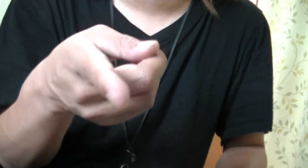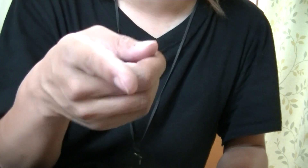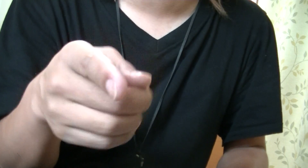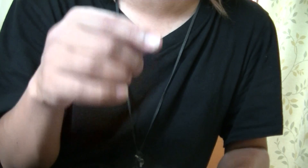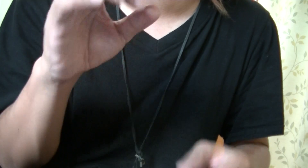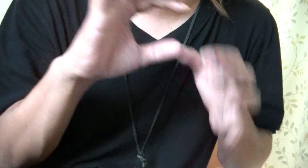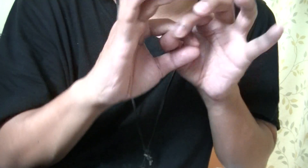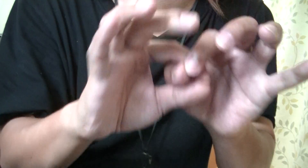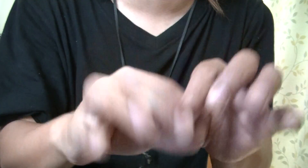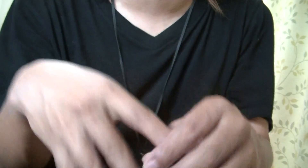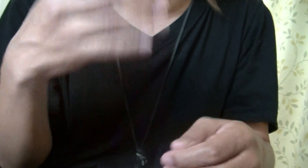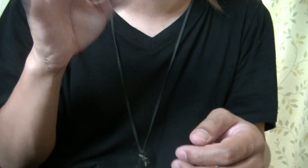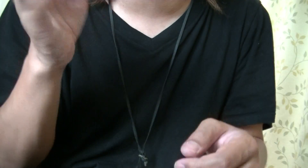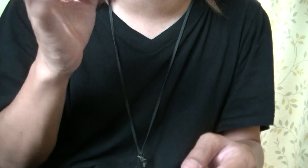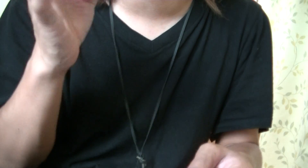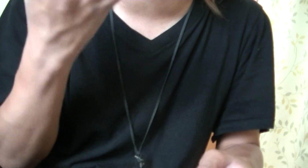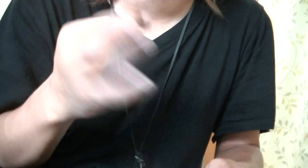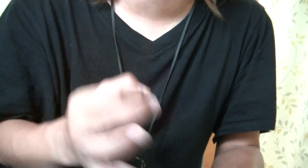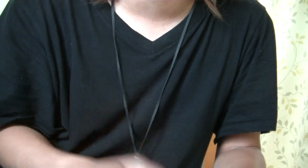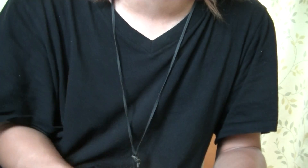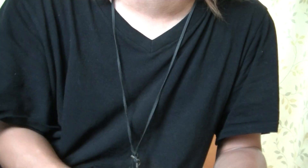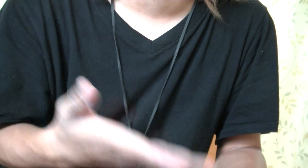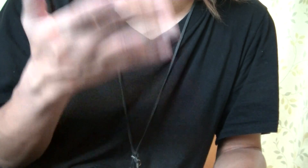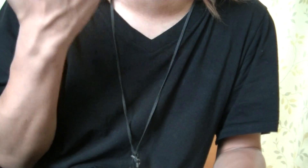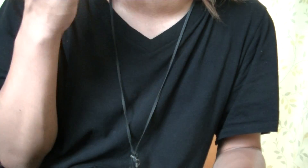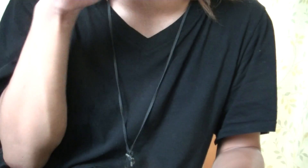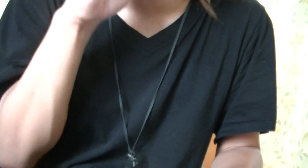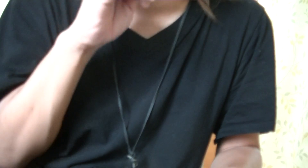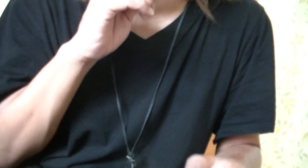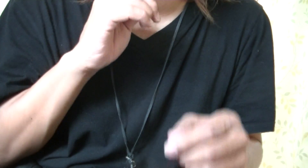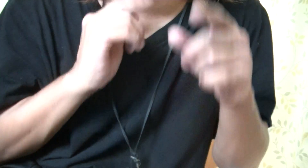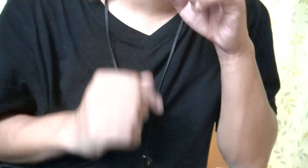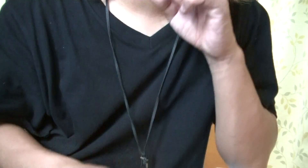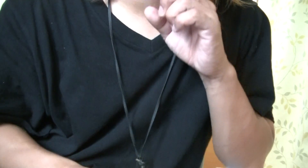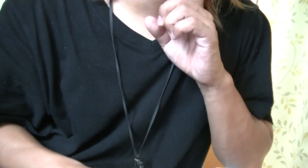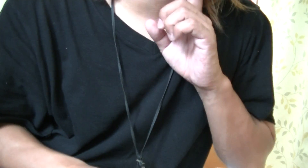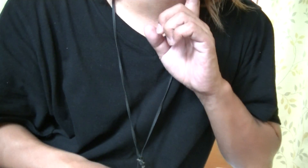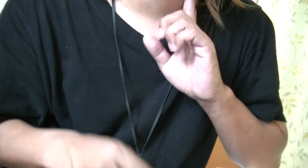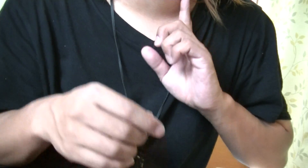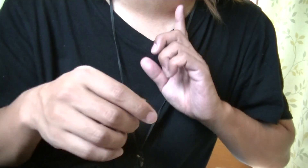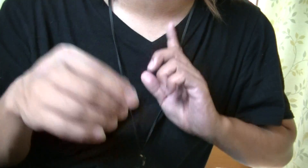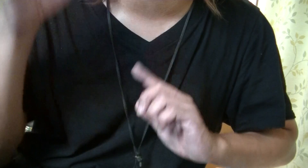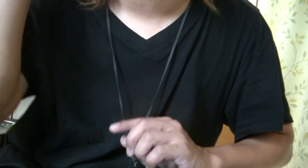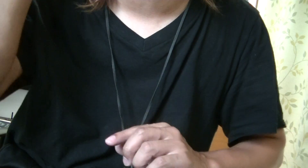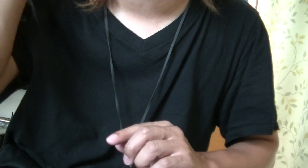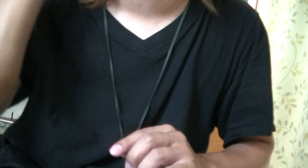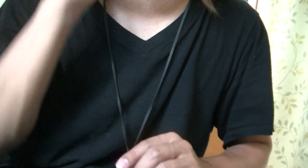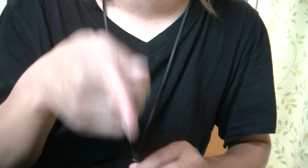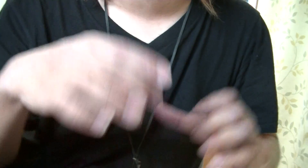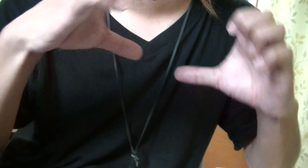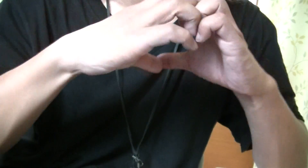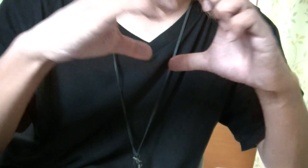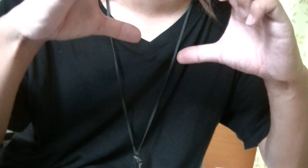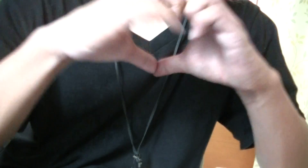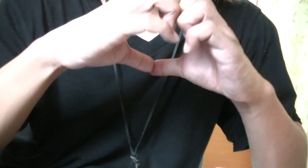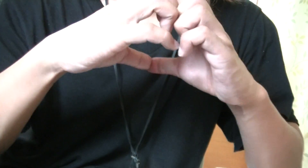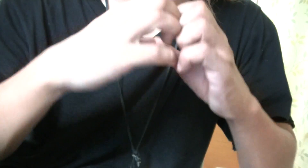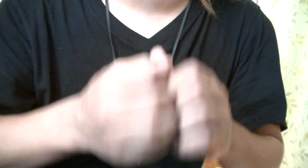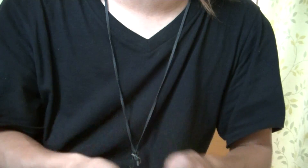that some shit Oh, such